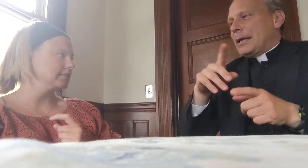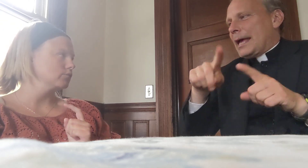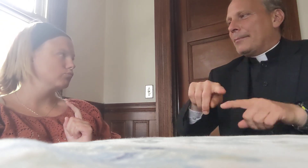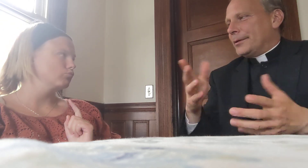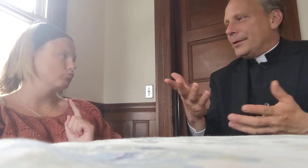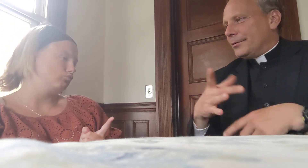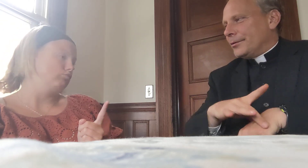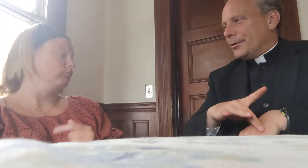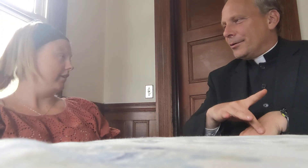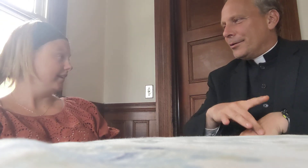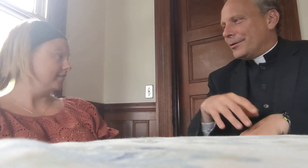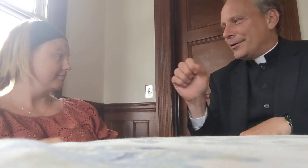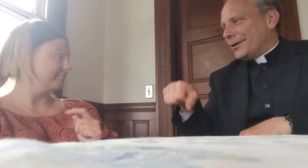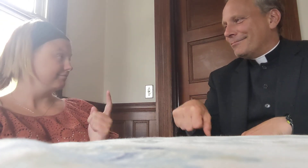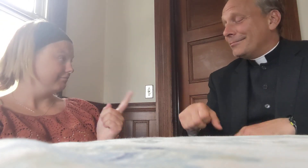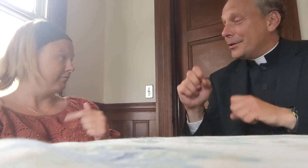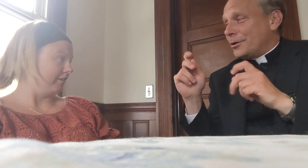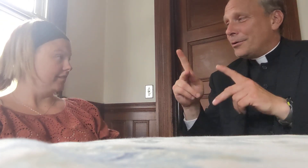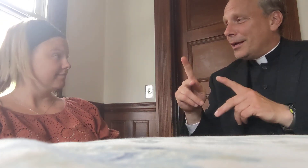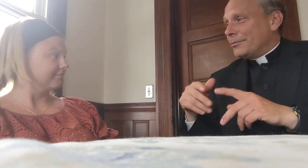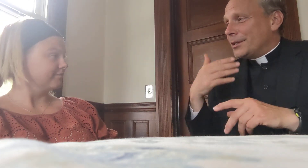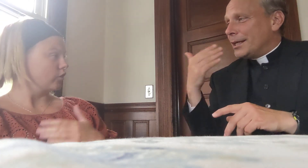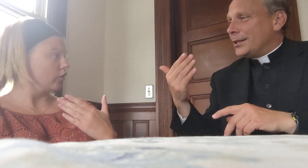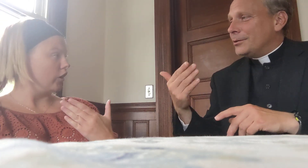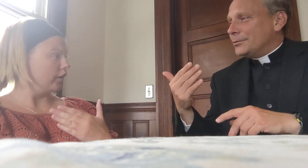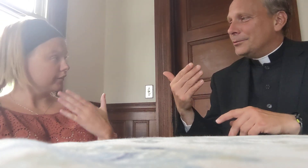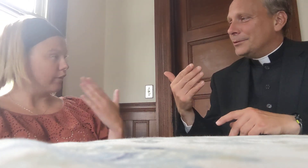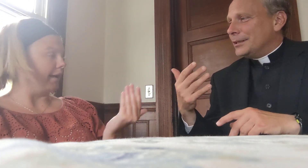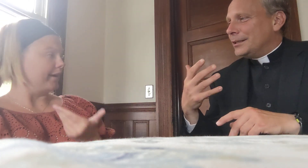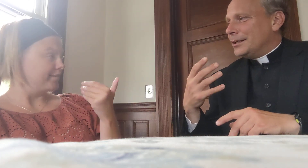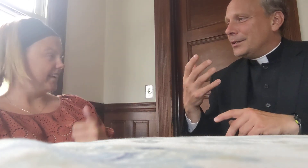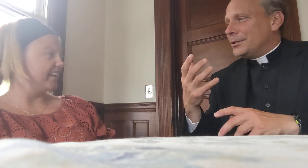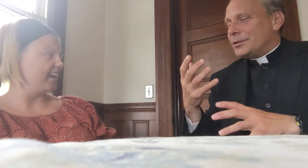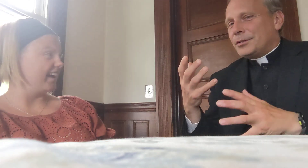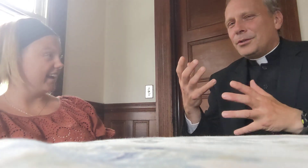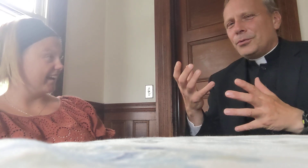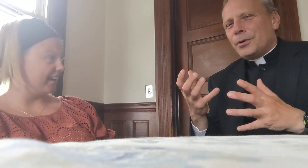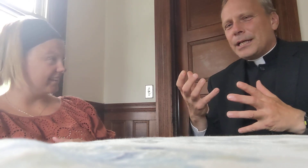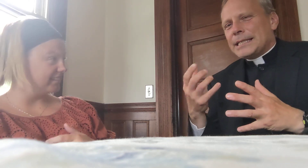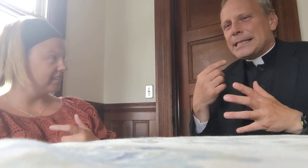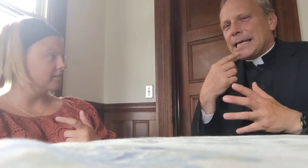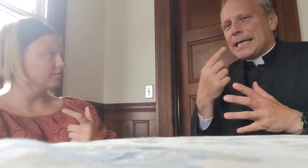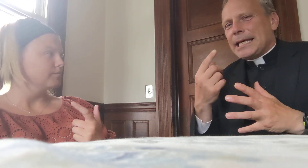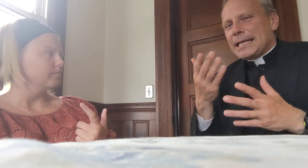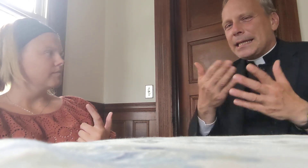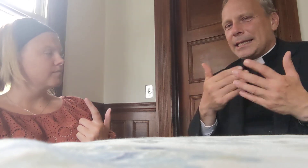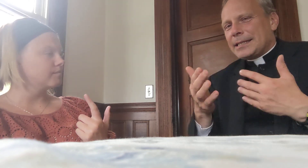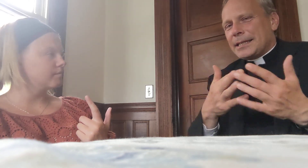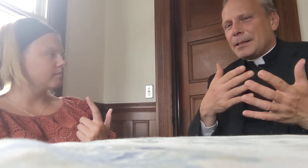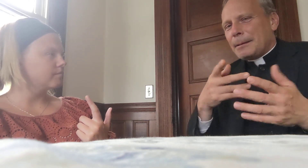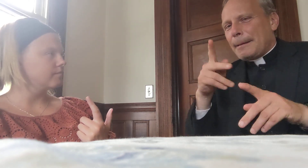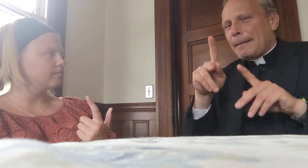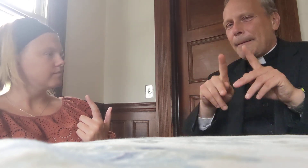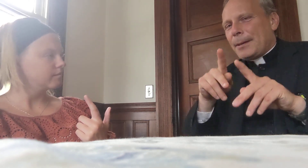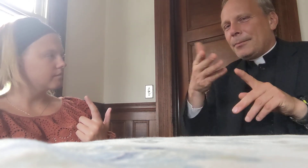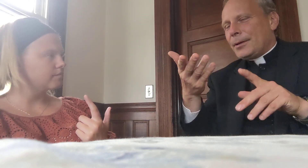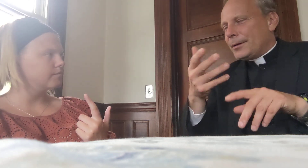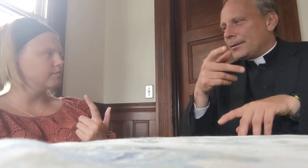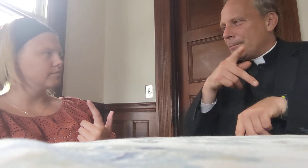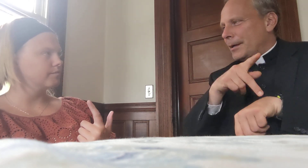happen here on earth, yeah, okay, well, thank you, and do you want to say anything to the, the people here at the